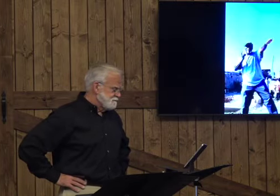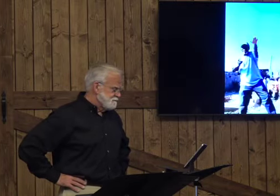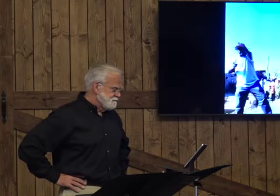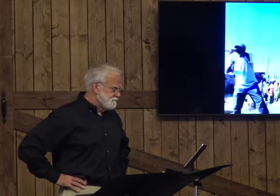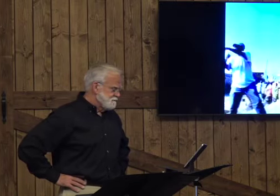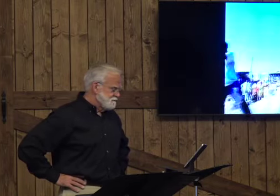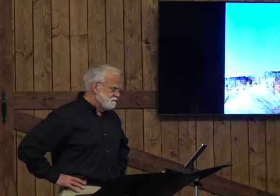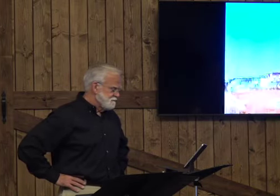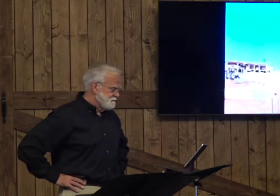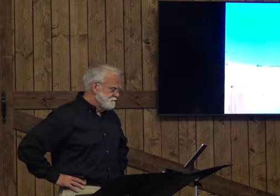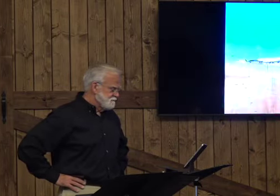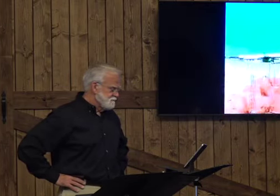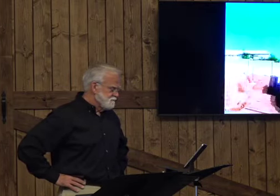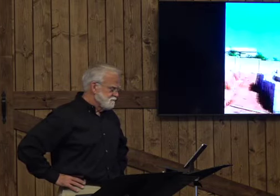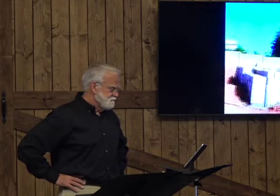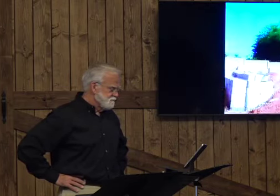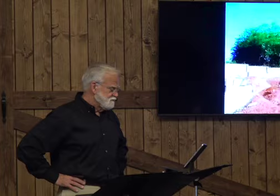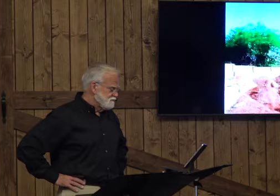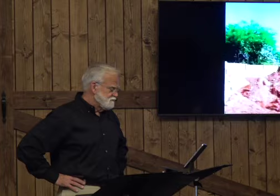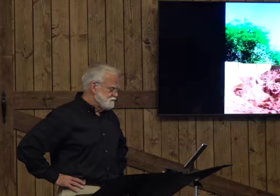We're planning to dorms out here,